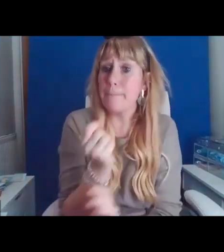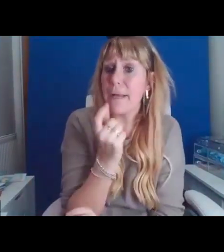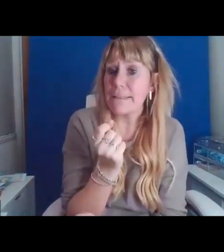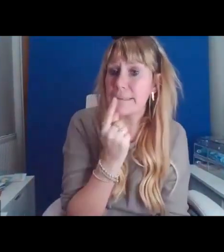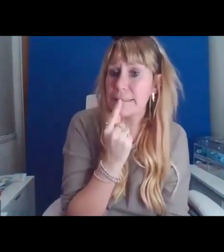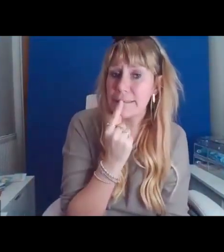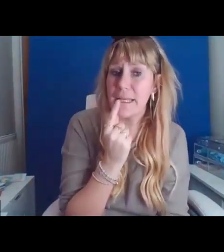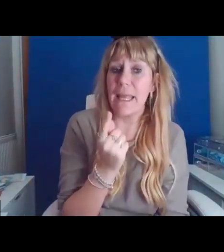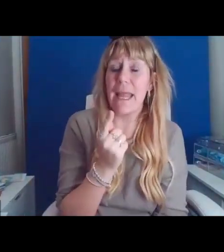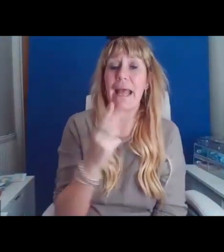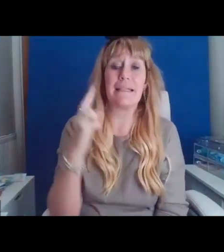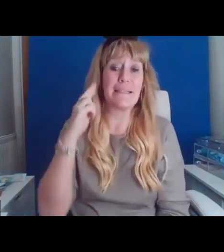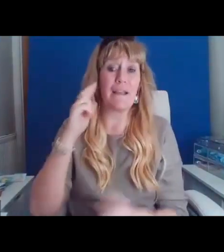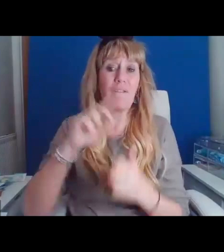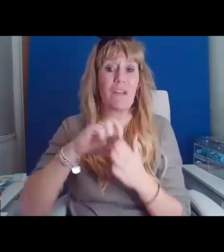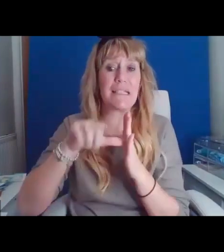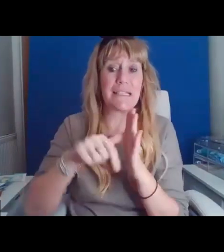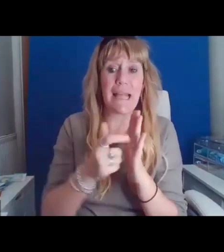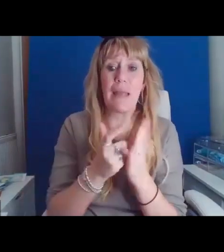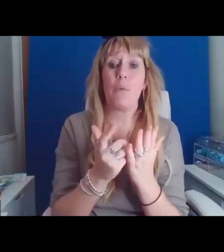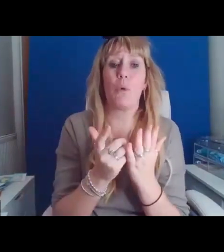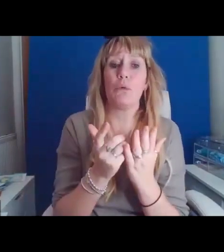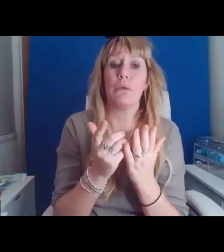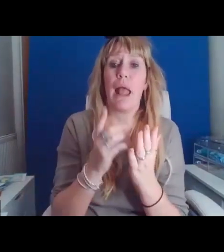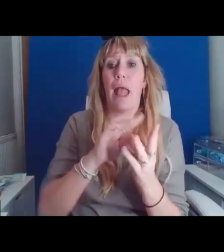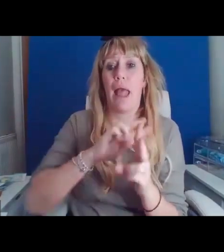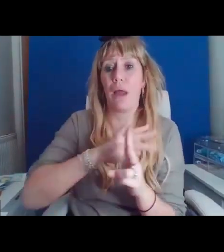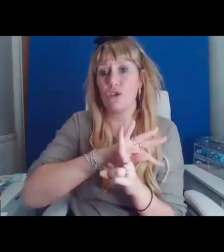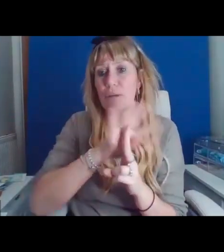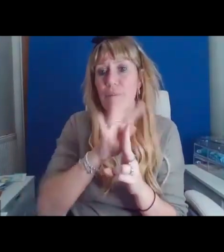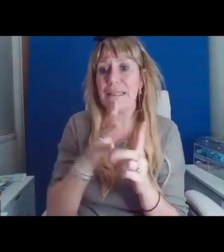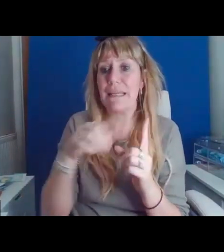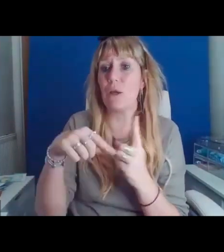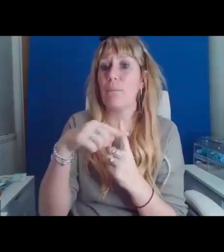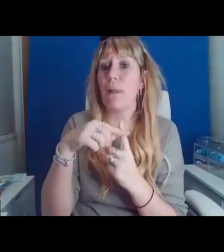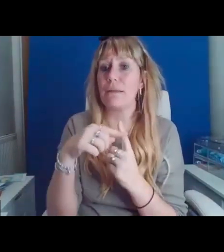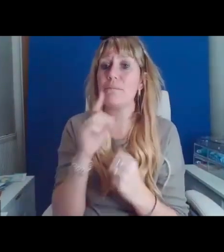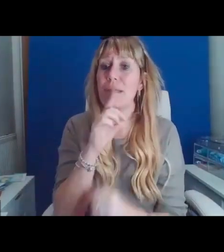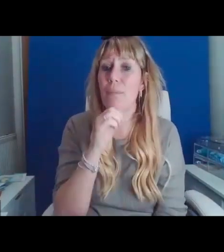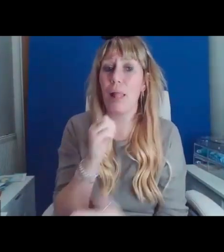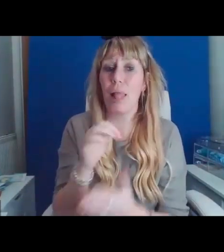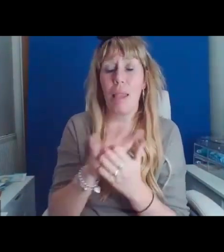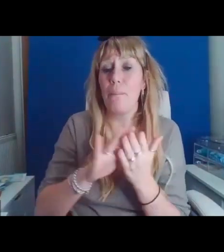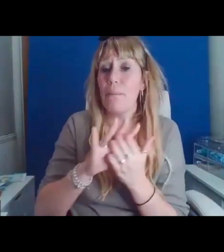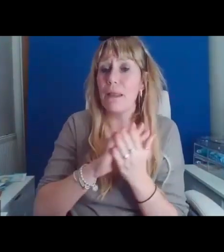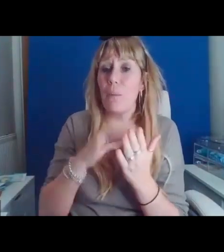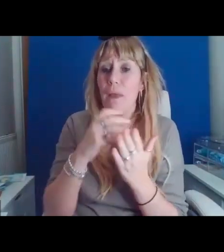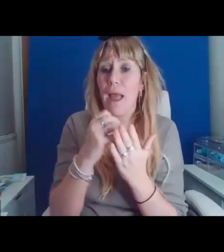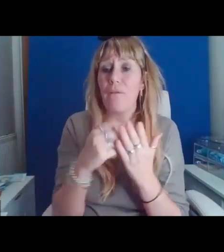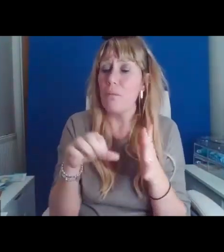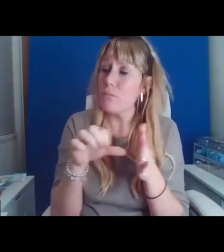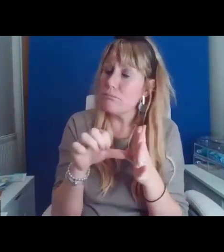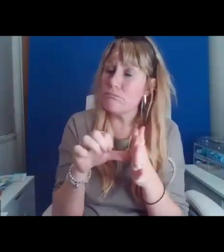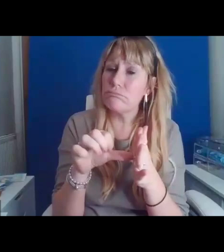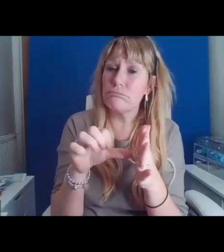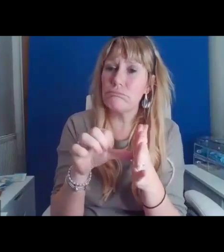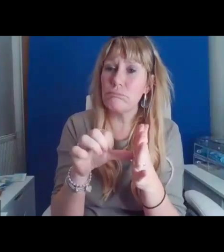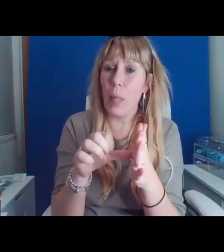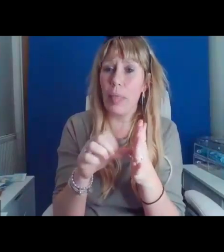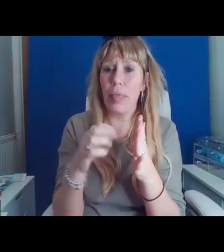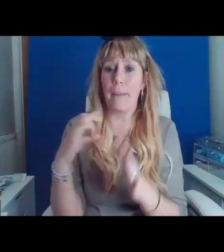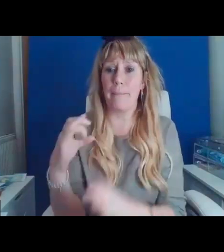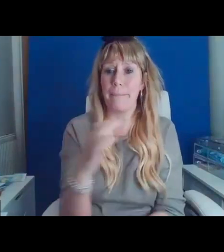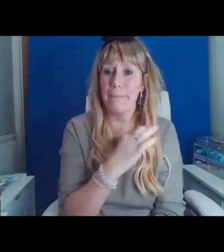disabled LGBTQI people we have a very problematic relationship with the medical system. including